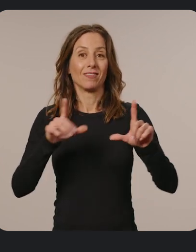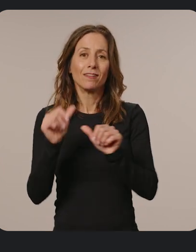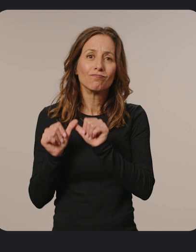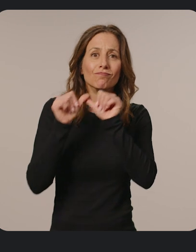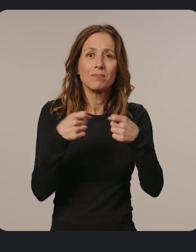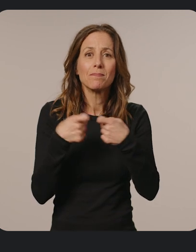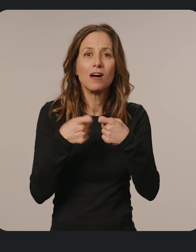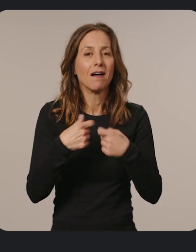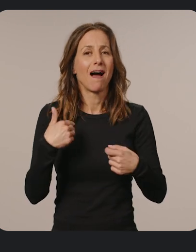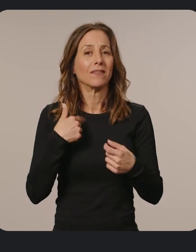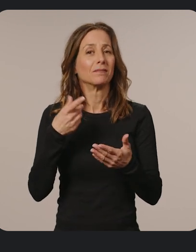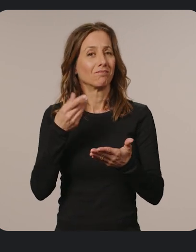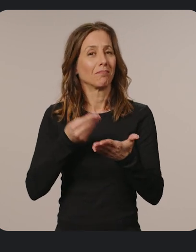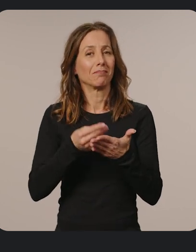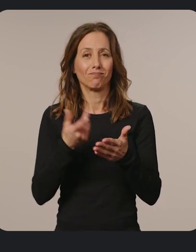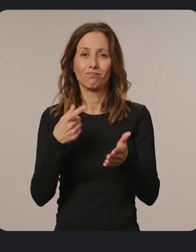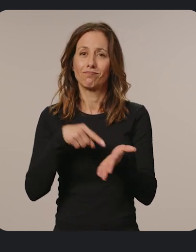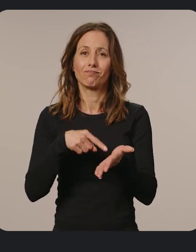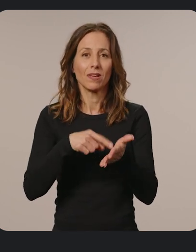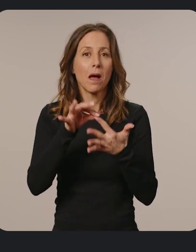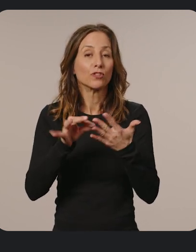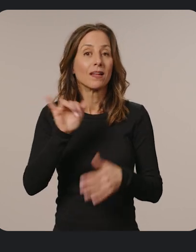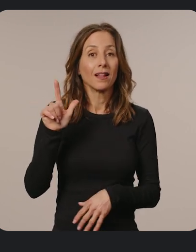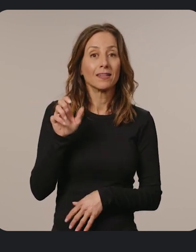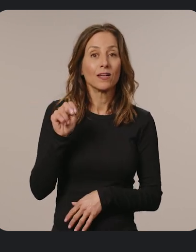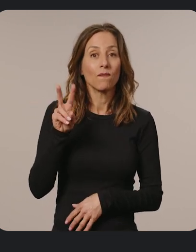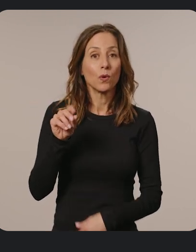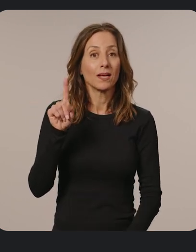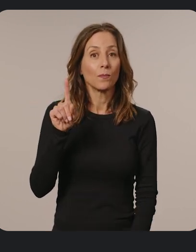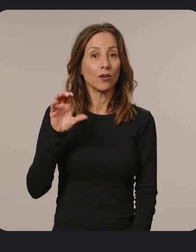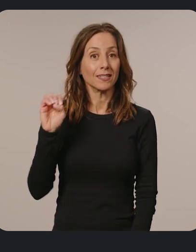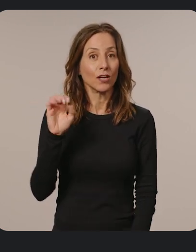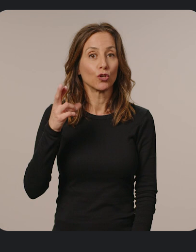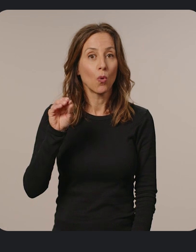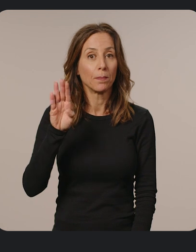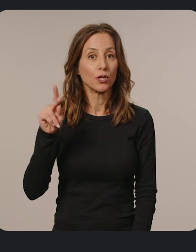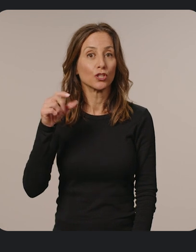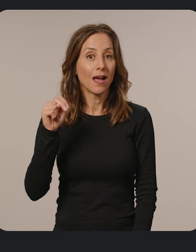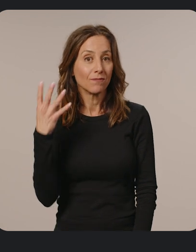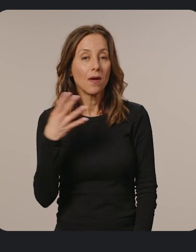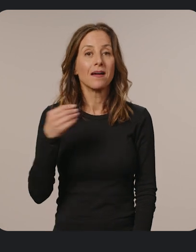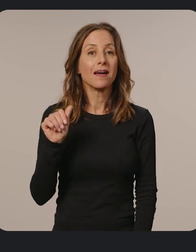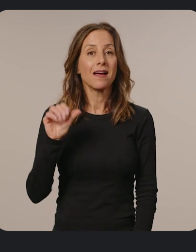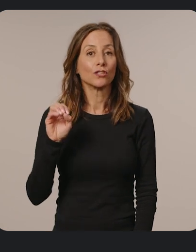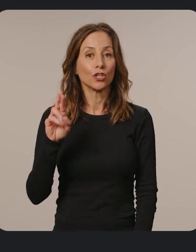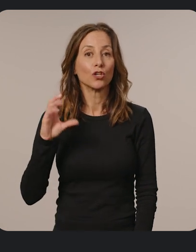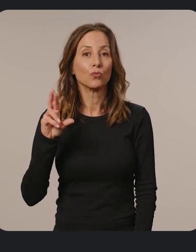life, we've got budget-friendly options like the Lenovo 100e Chromebook Gen 4 and Acer Chromebook Vero